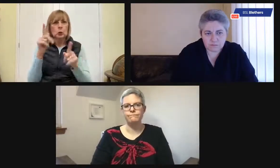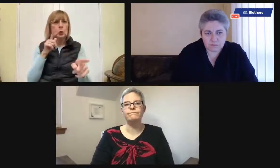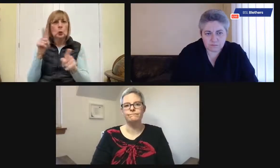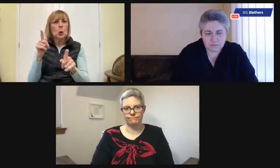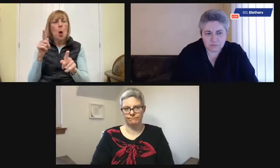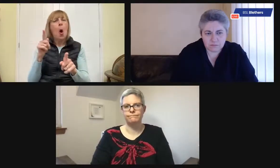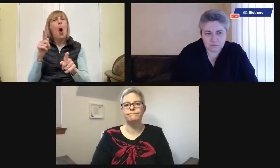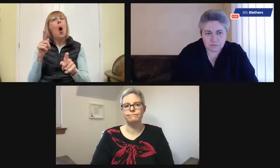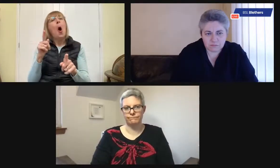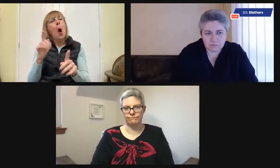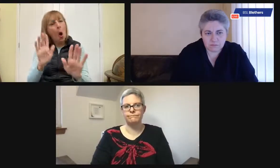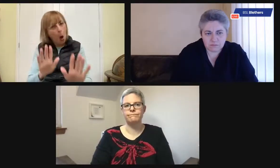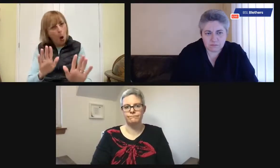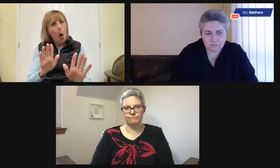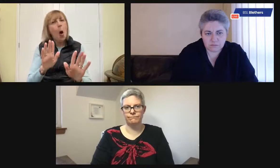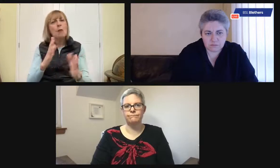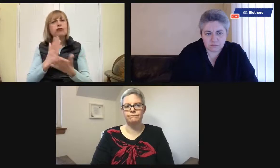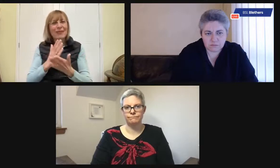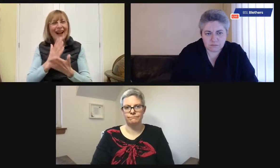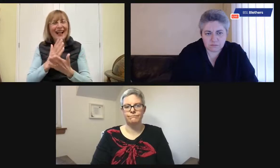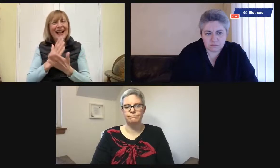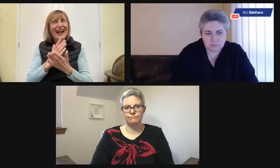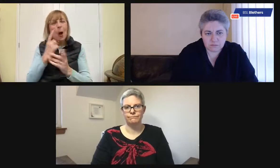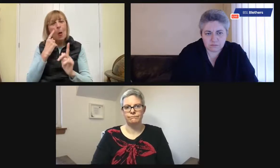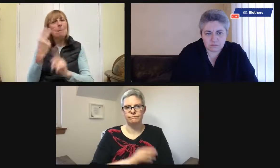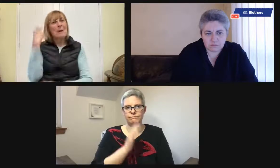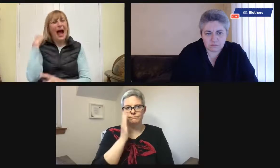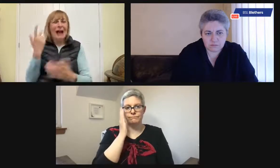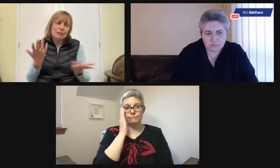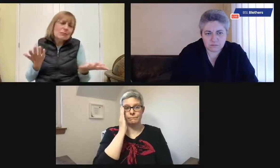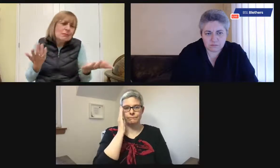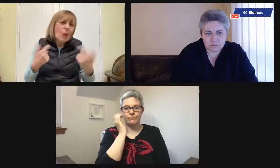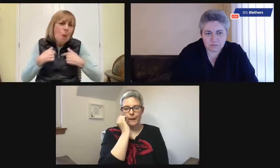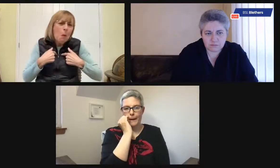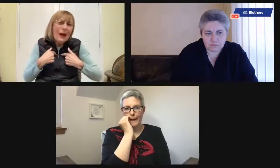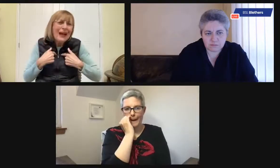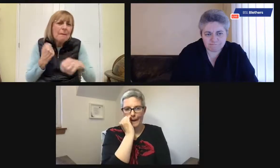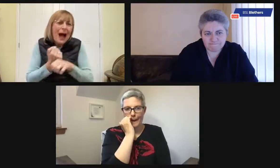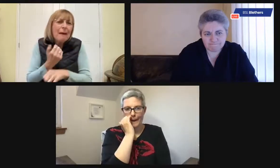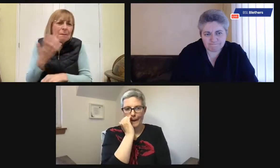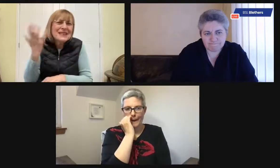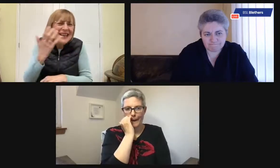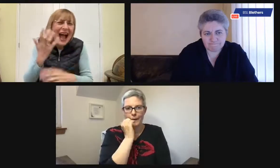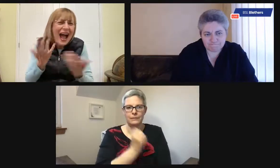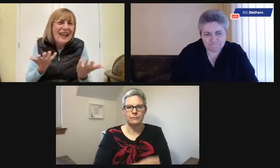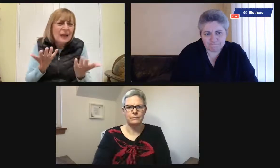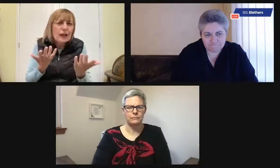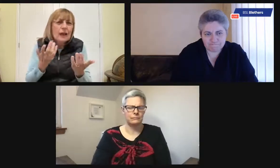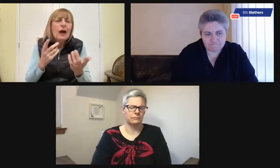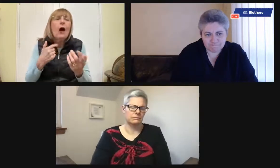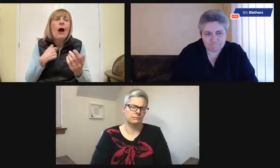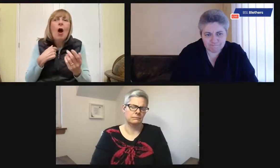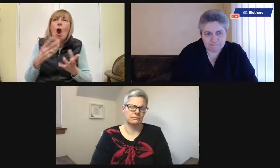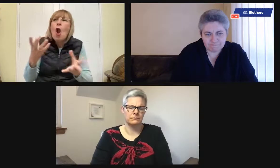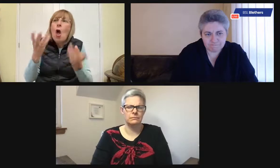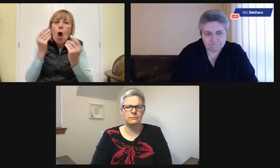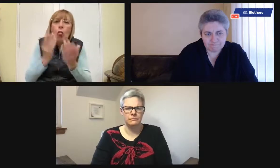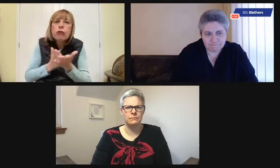focus on either the television screen or the clock because they were too close to each other. So looking back, I mean, obviously, we've made